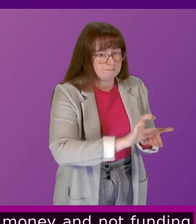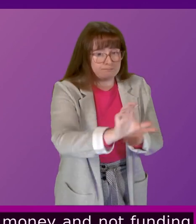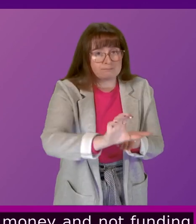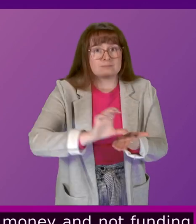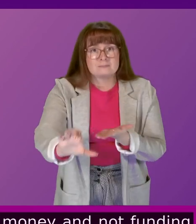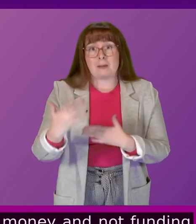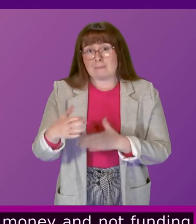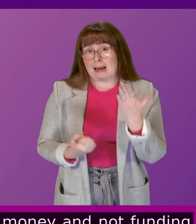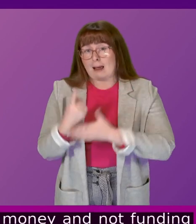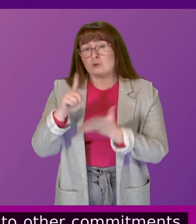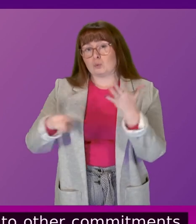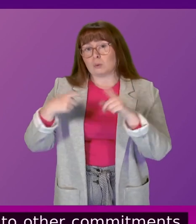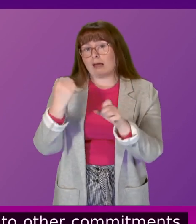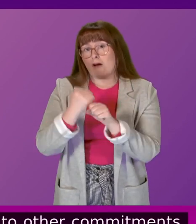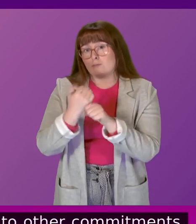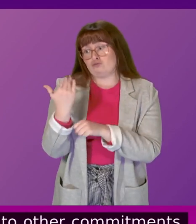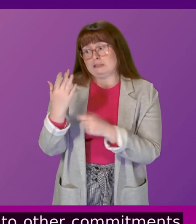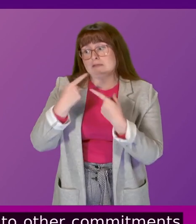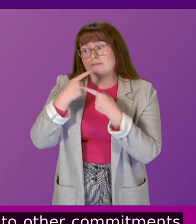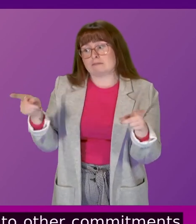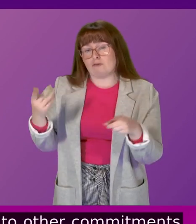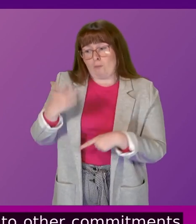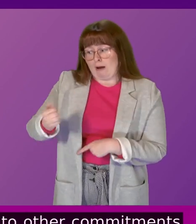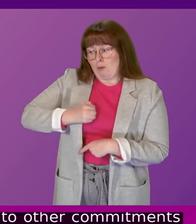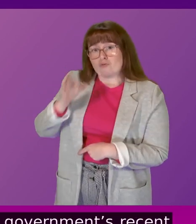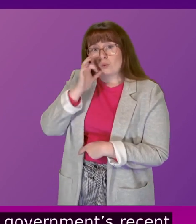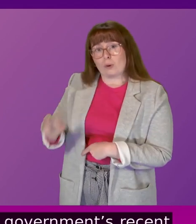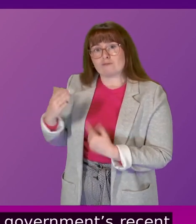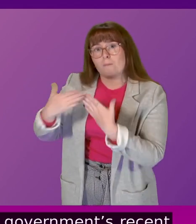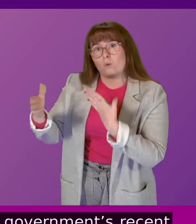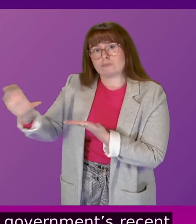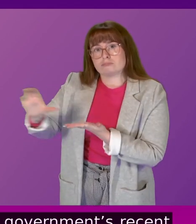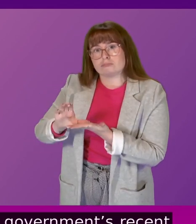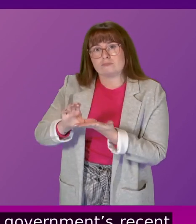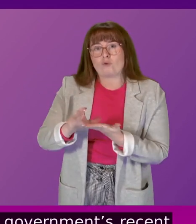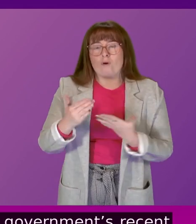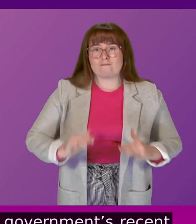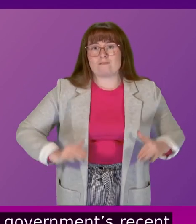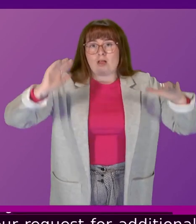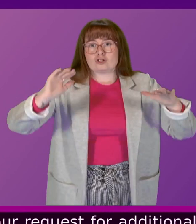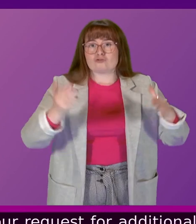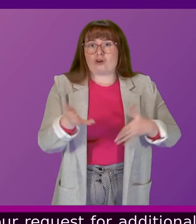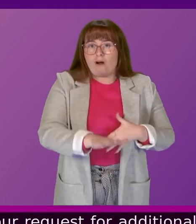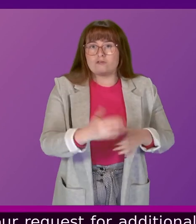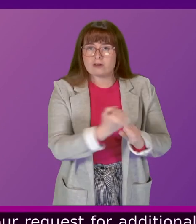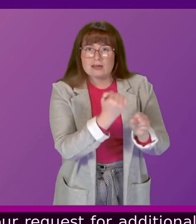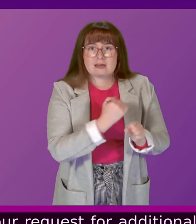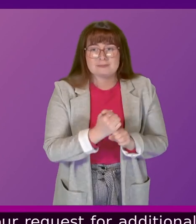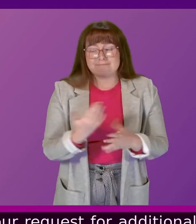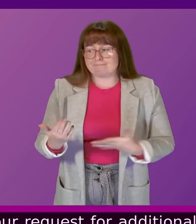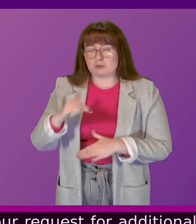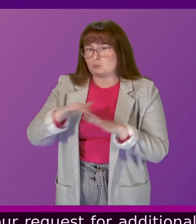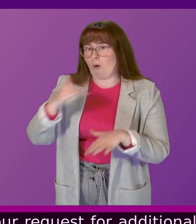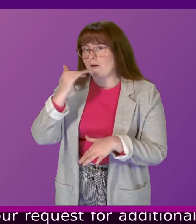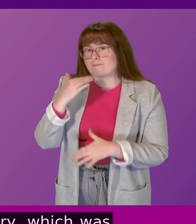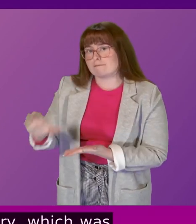the UK Government's recent announcement in response to our request for additional funding to support flood recovery, which was disingenuous to say the